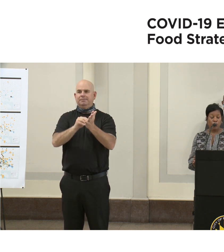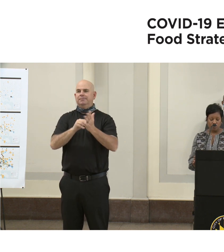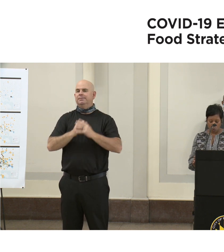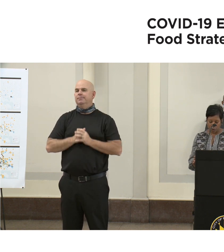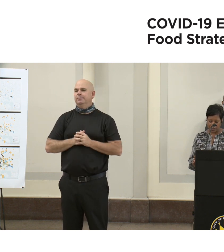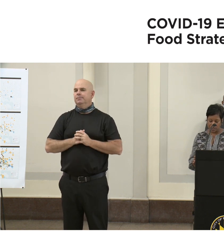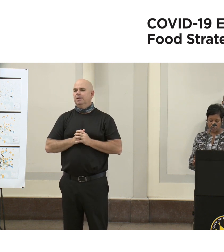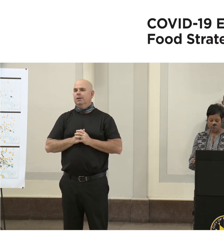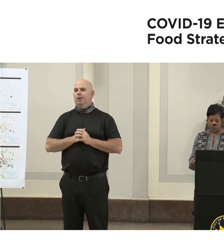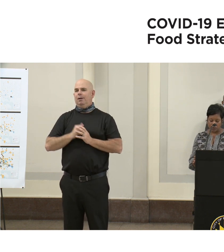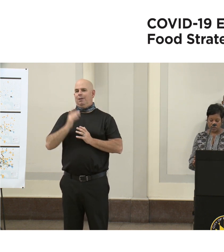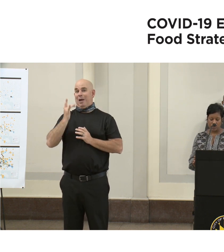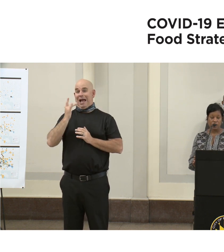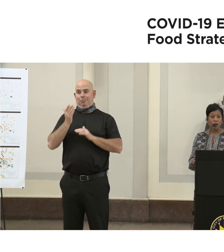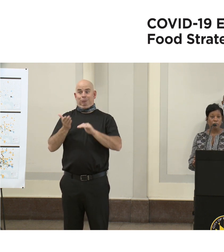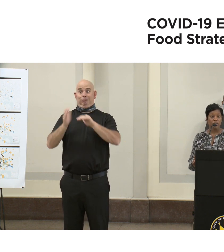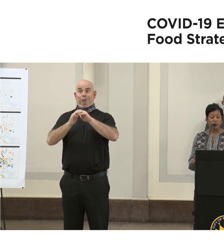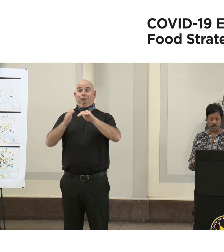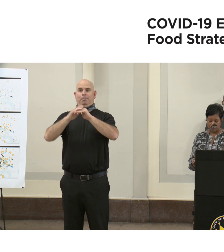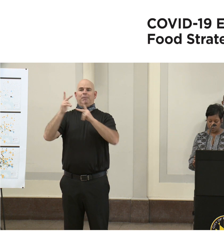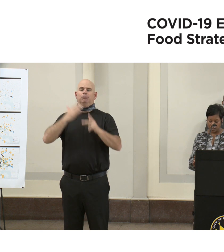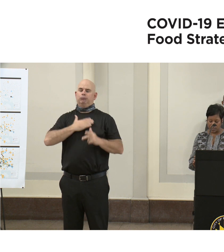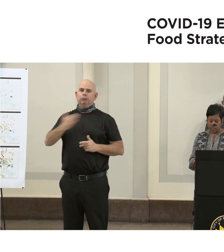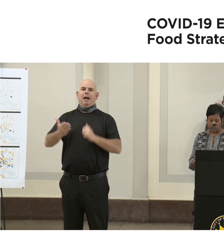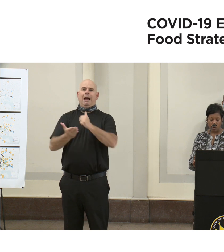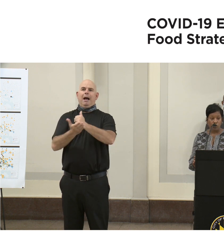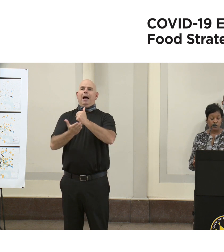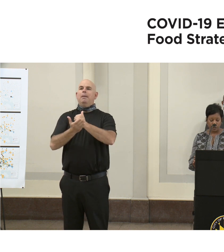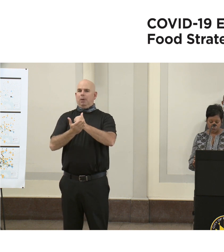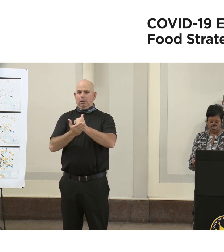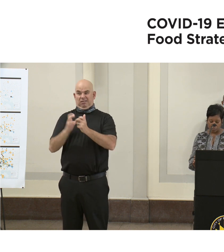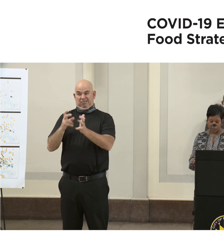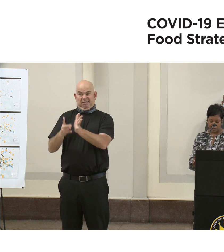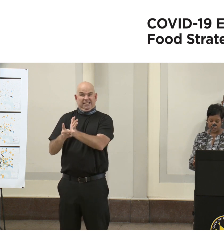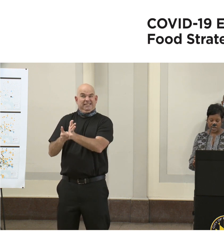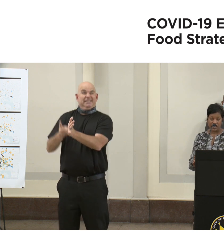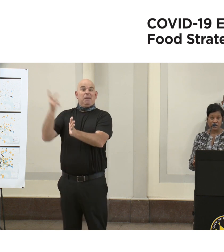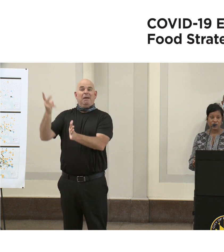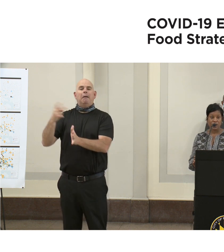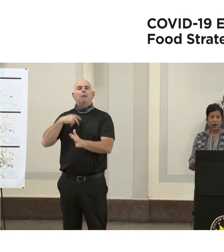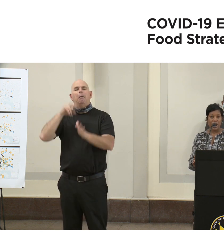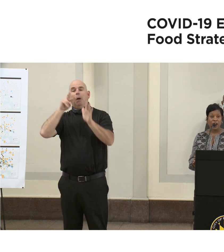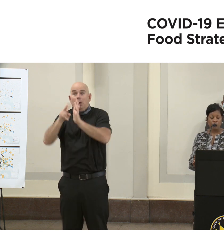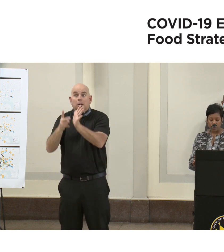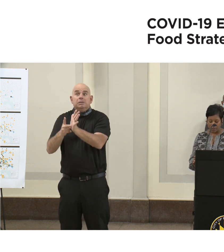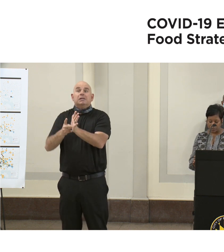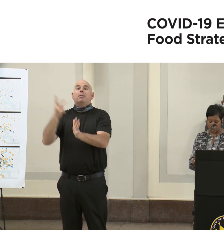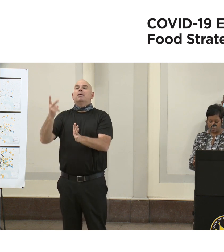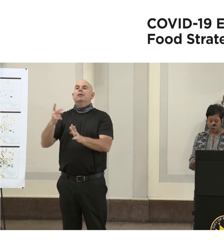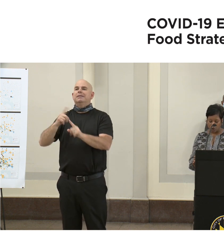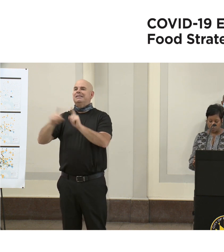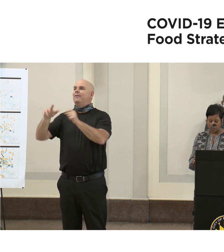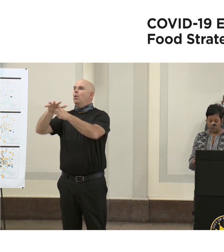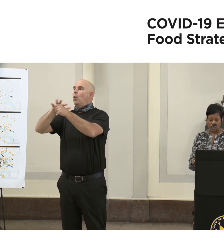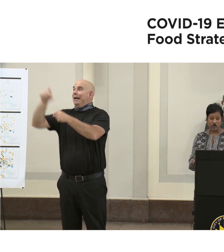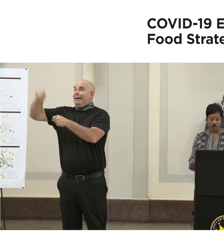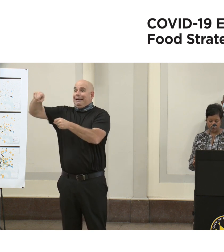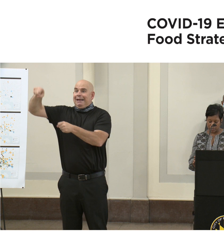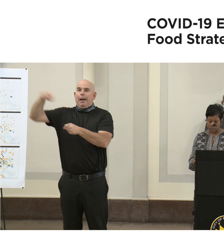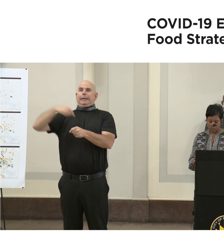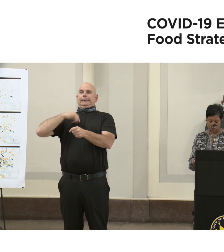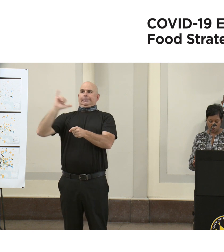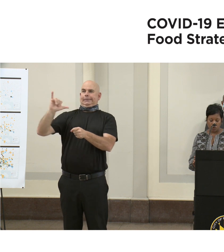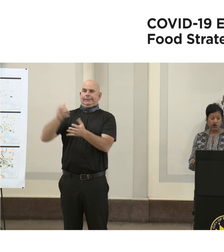We more than doubled the number of community and older adult meal sites and ramped up home meal